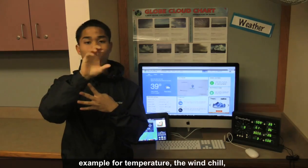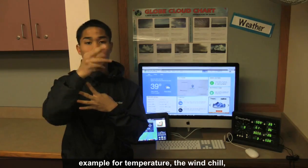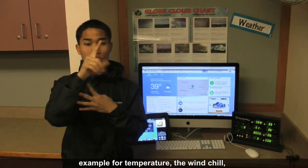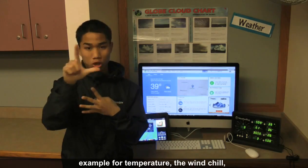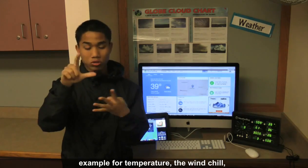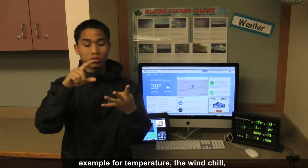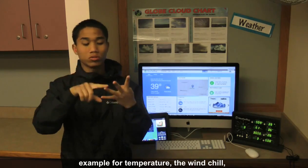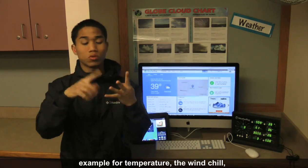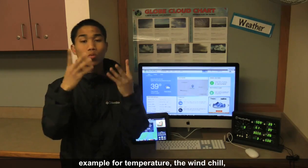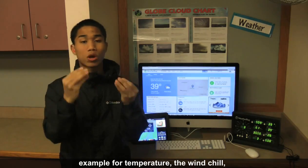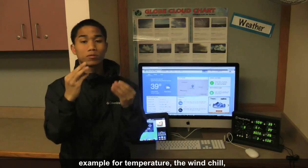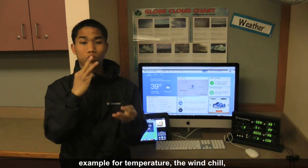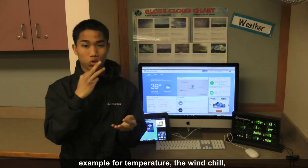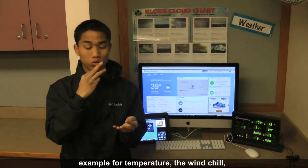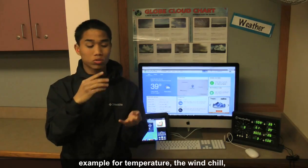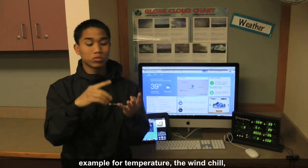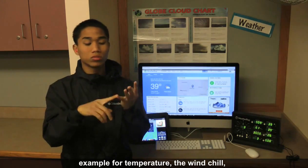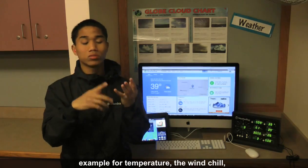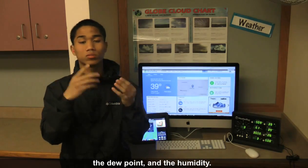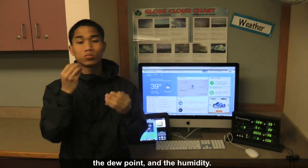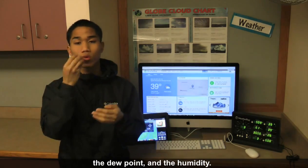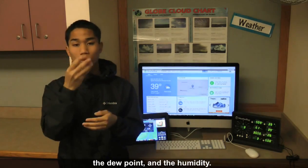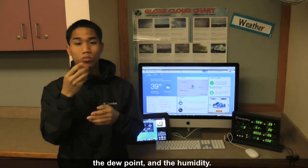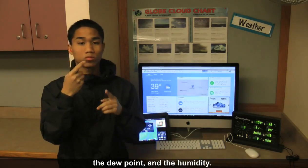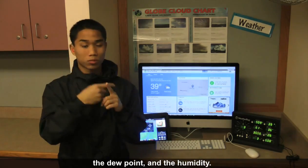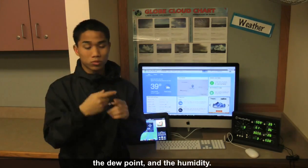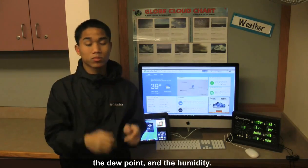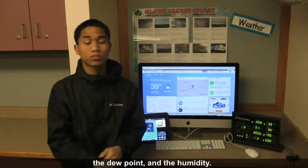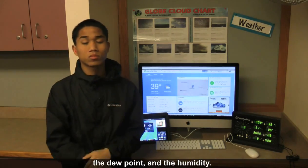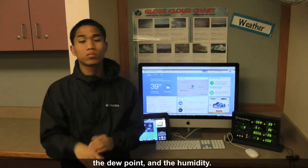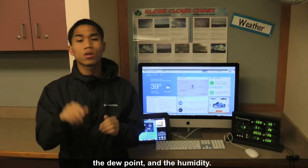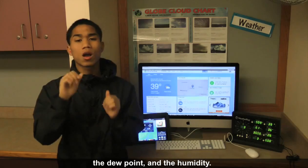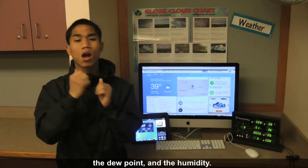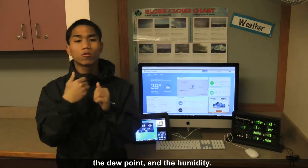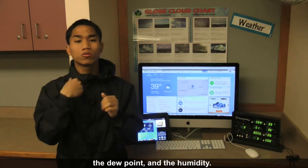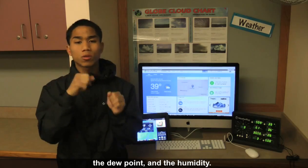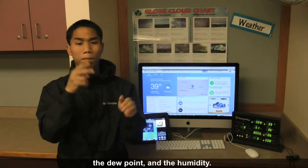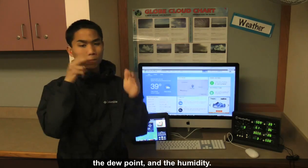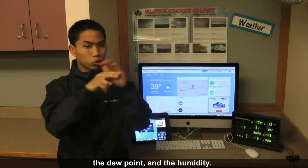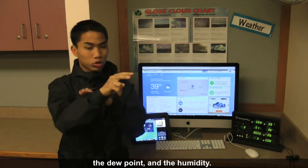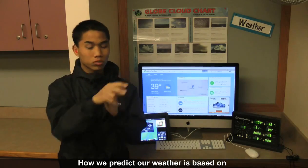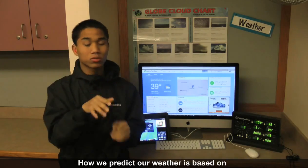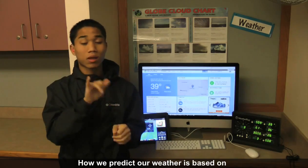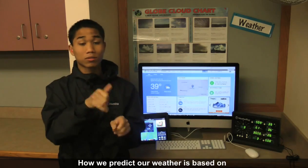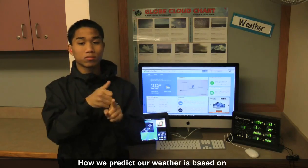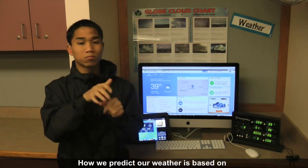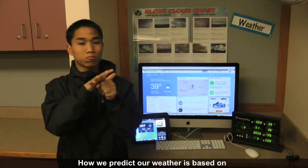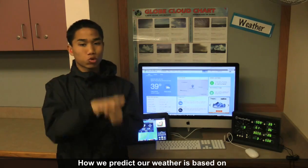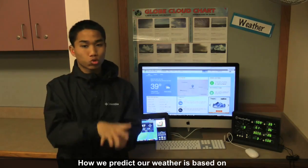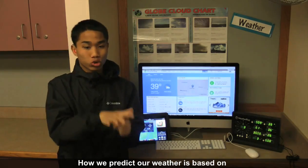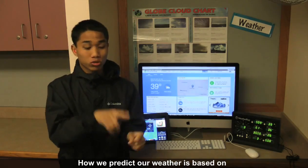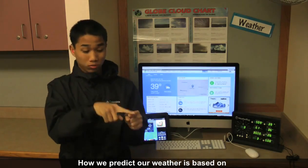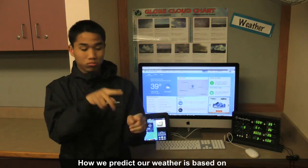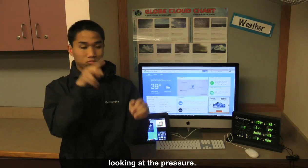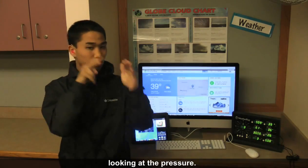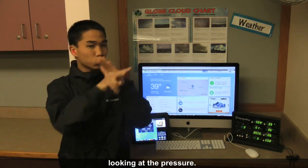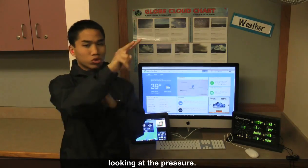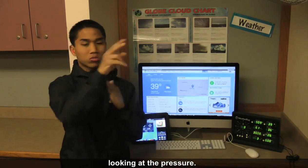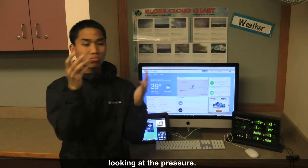Example for temperature, the wind chill, the dew point, and humidity. How we predict our weather is based on looking